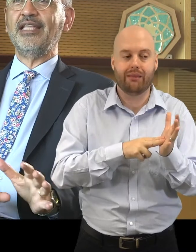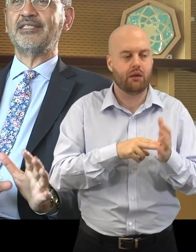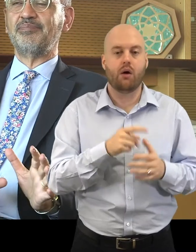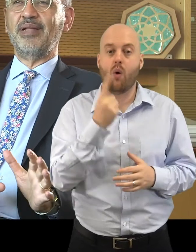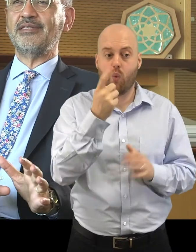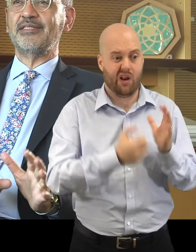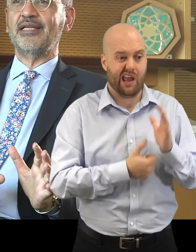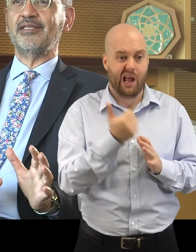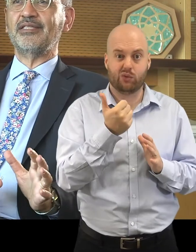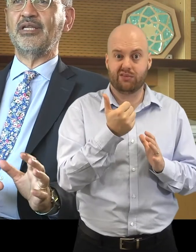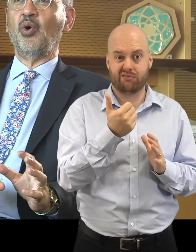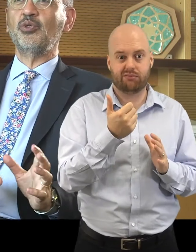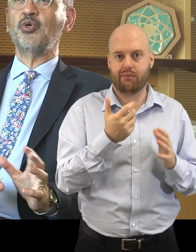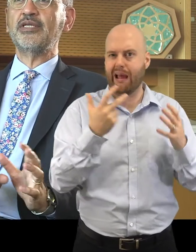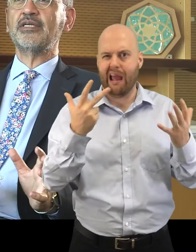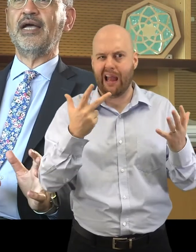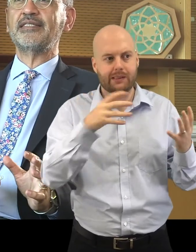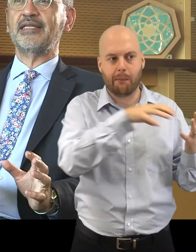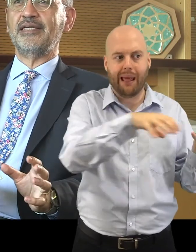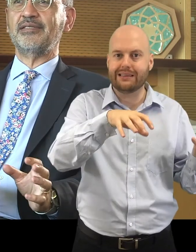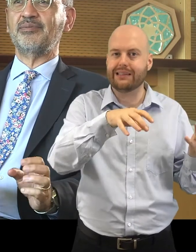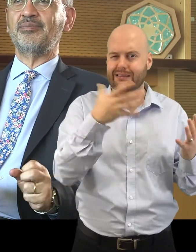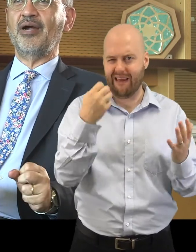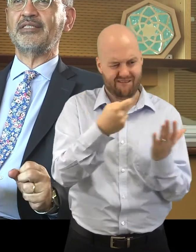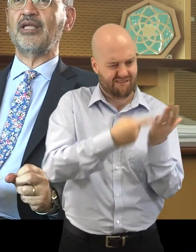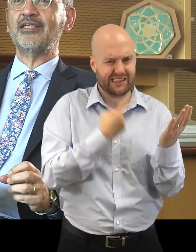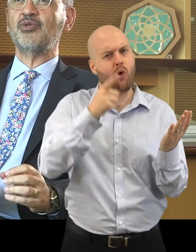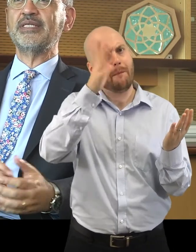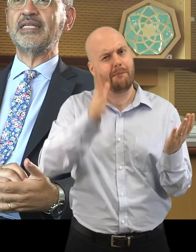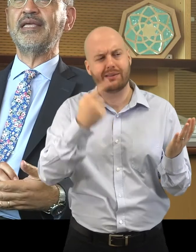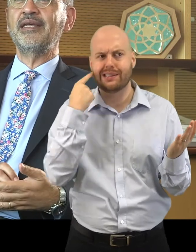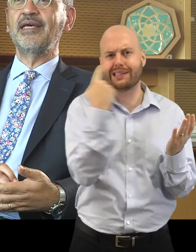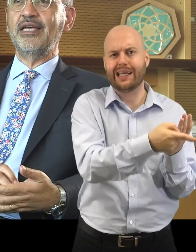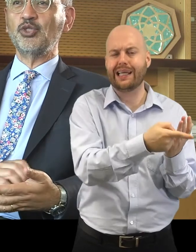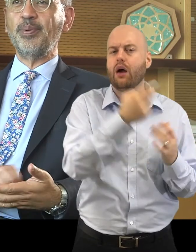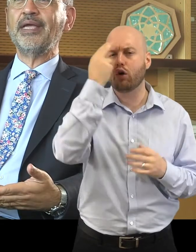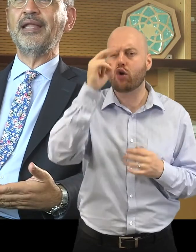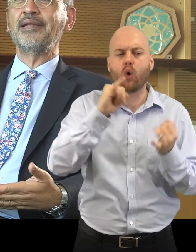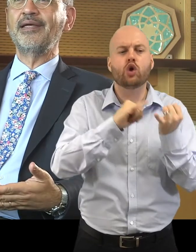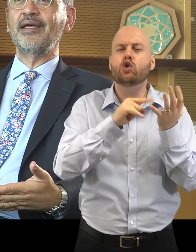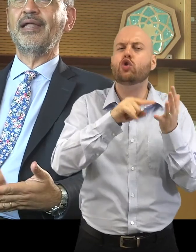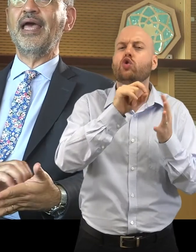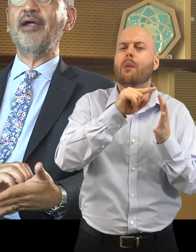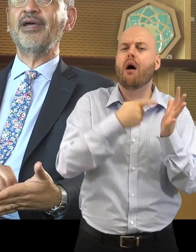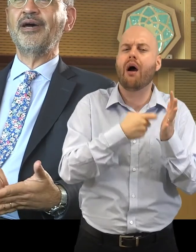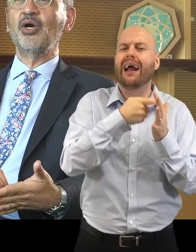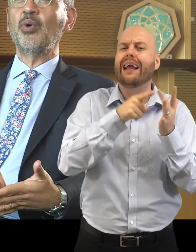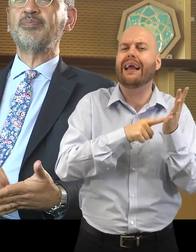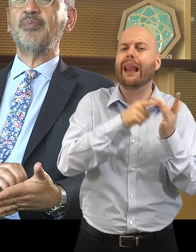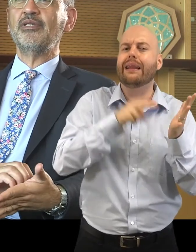eight places that's in all tourist guide marks that has to be seen, is Superkillen, an area which people